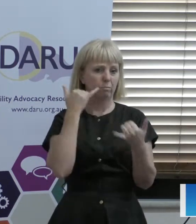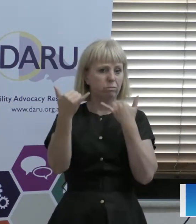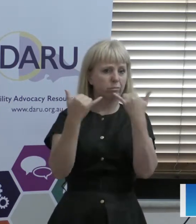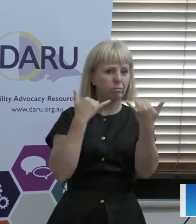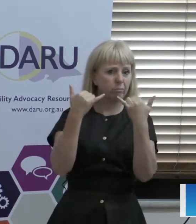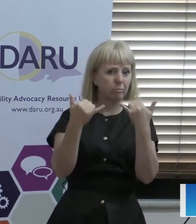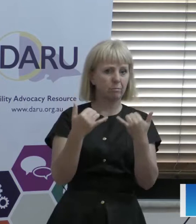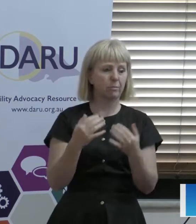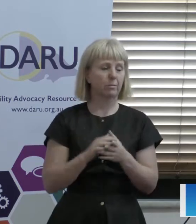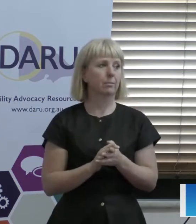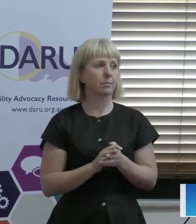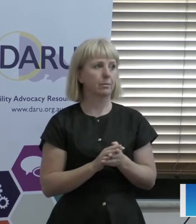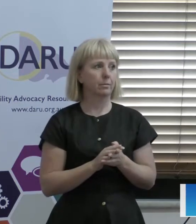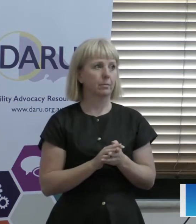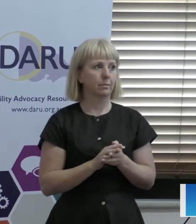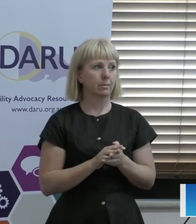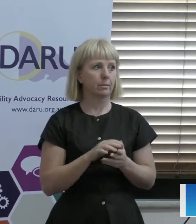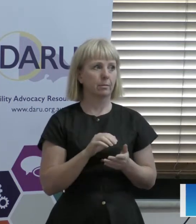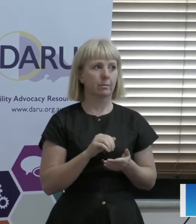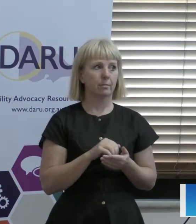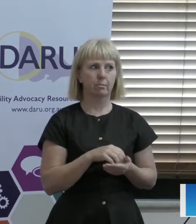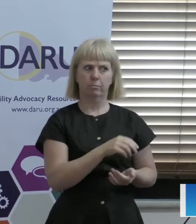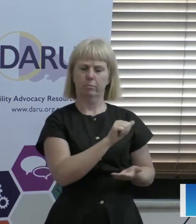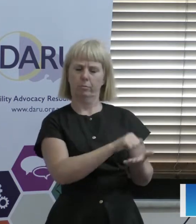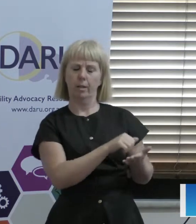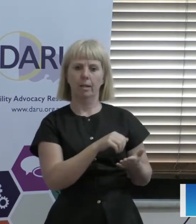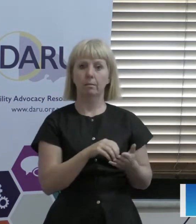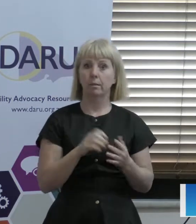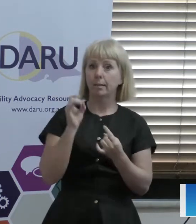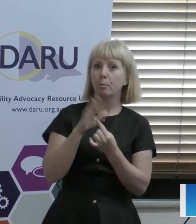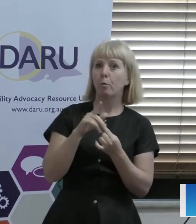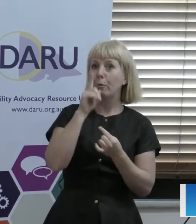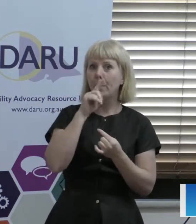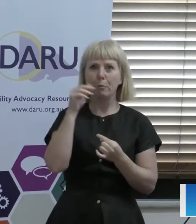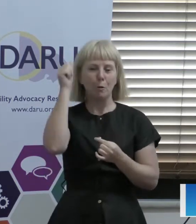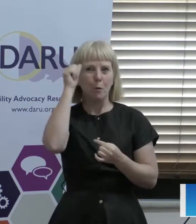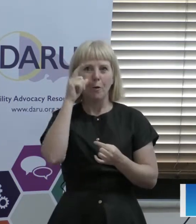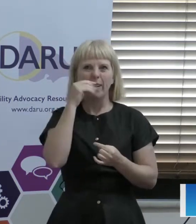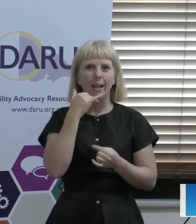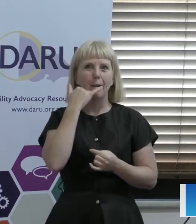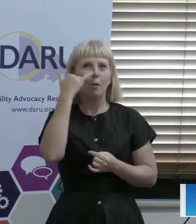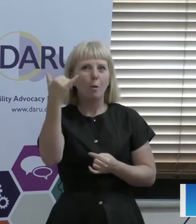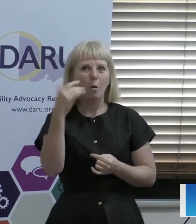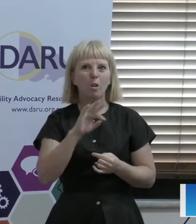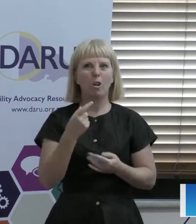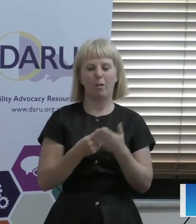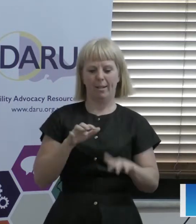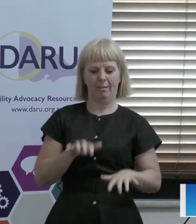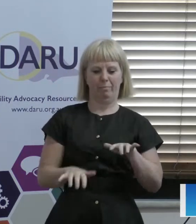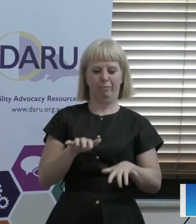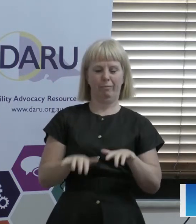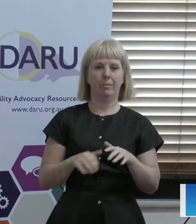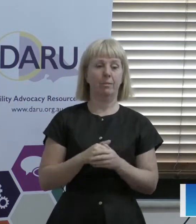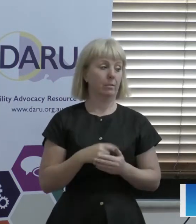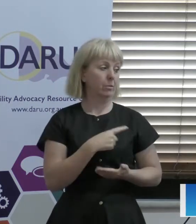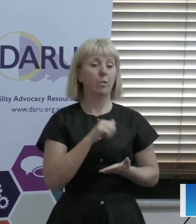I think that that's something that's handy if you wanted a more general discussion. Just promoting it. That is a good point. I forgot to mention that. There is also